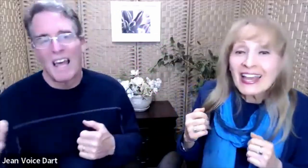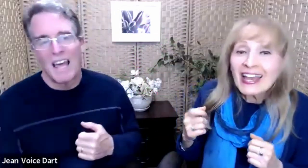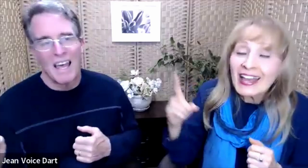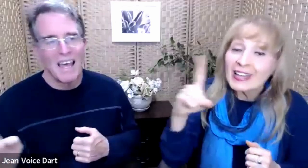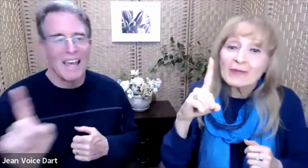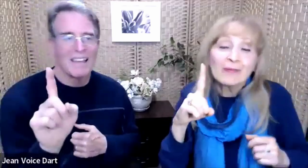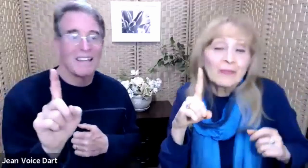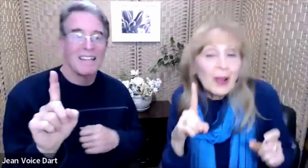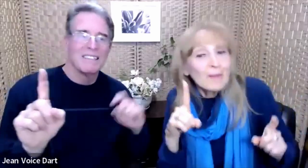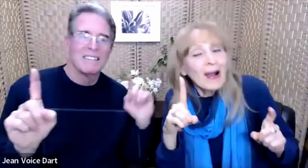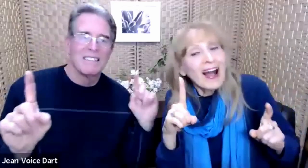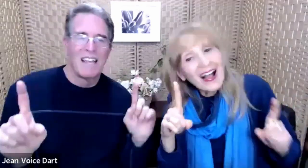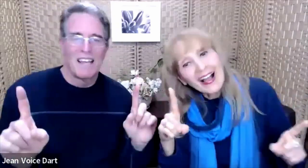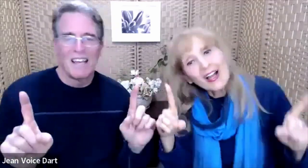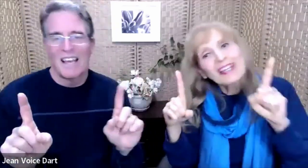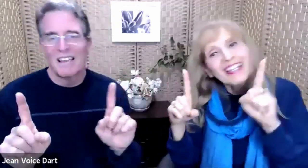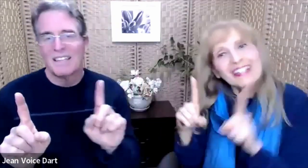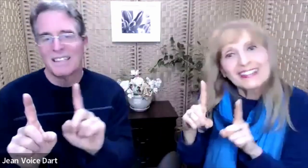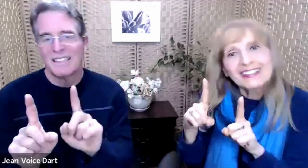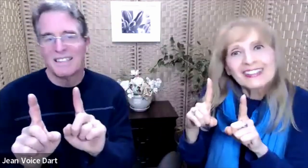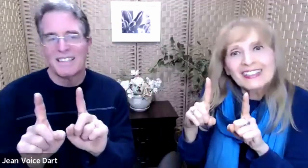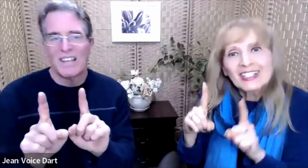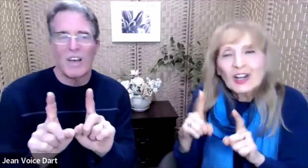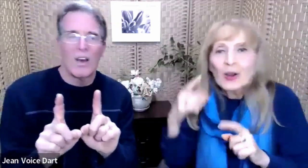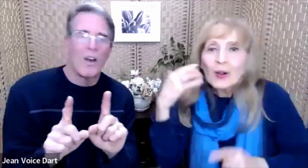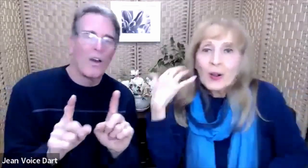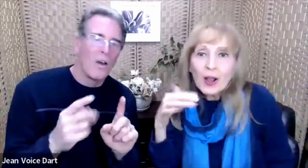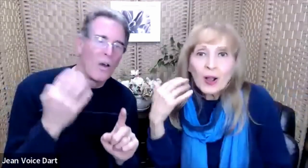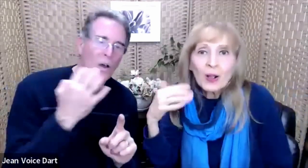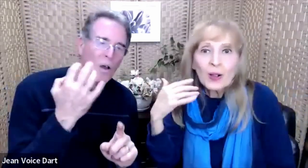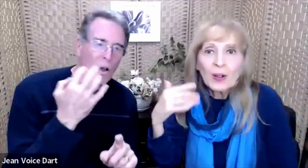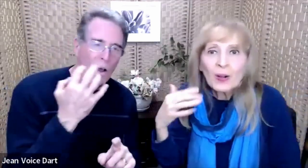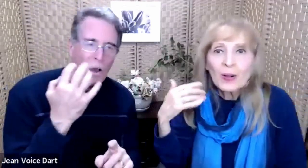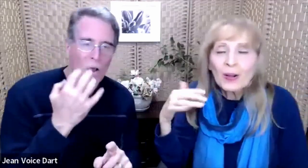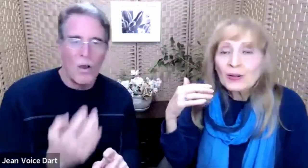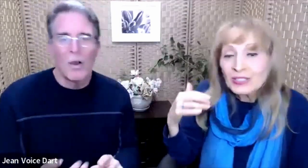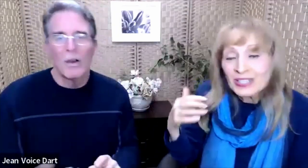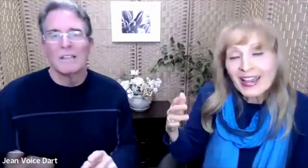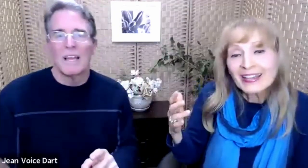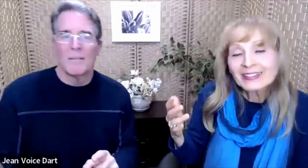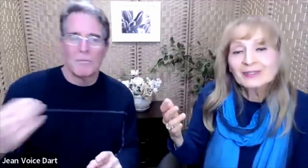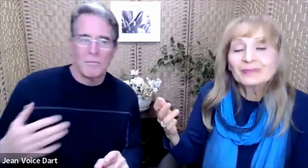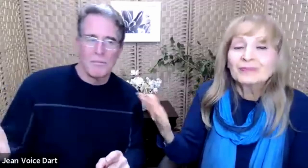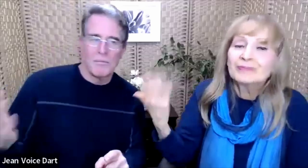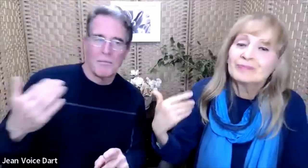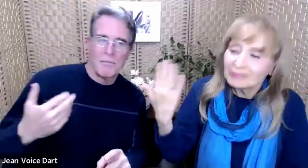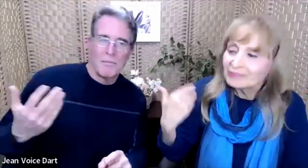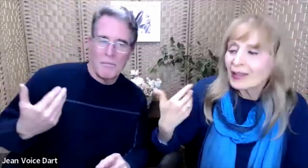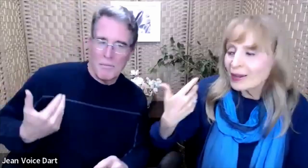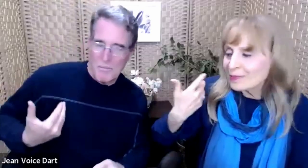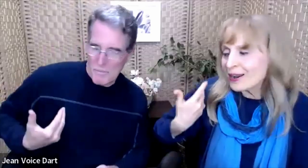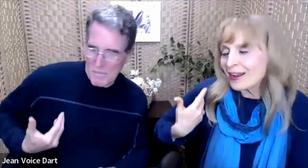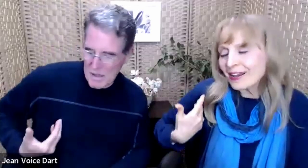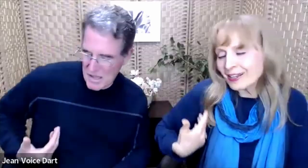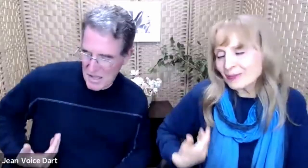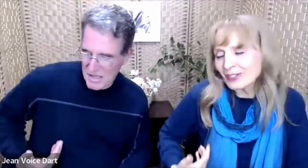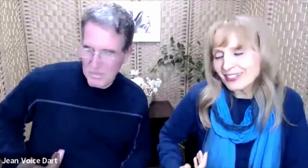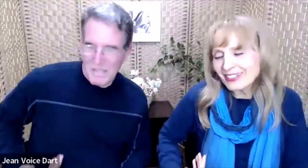by me. Oh, stand by me.